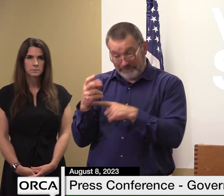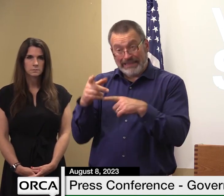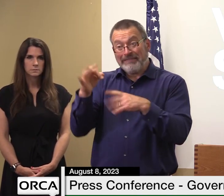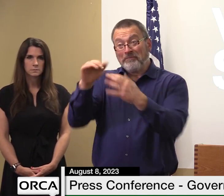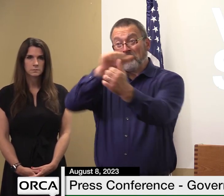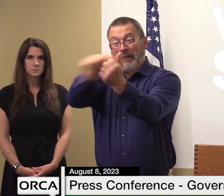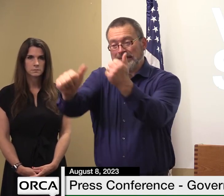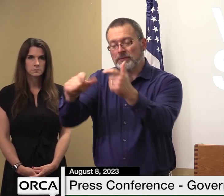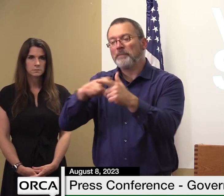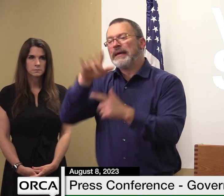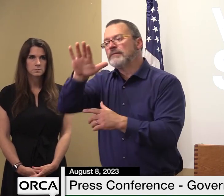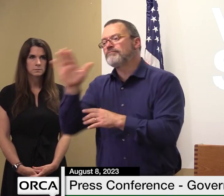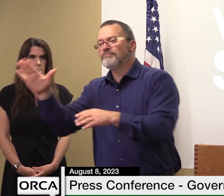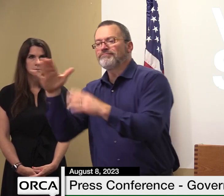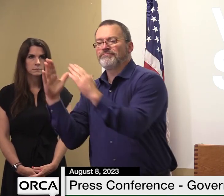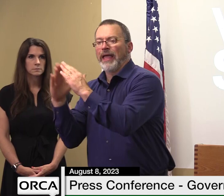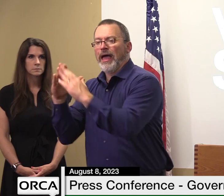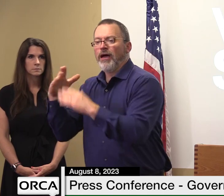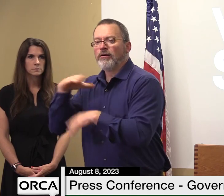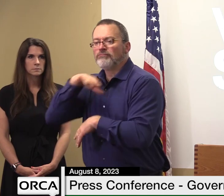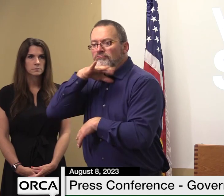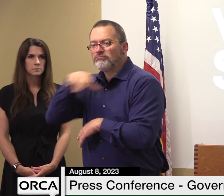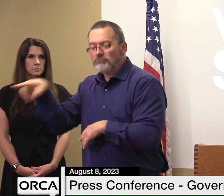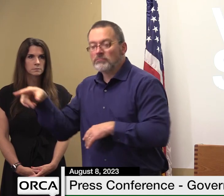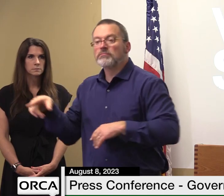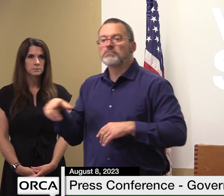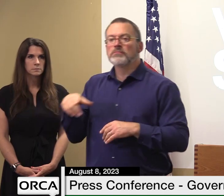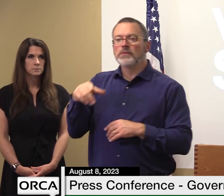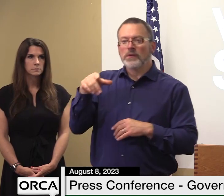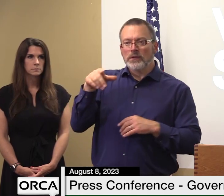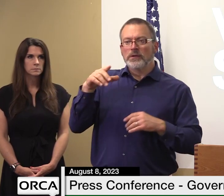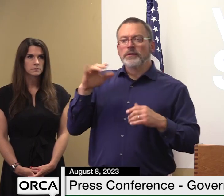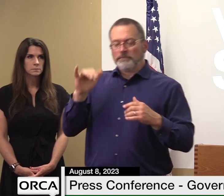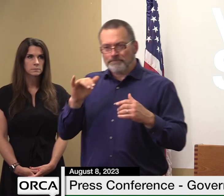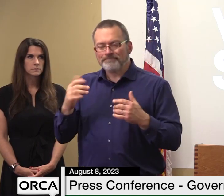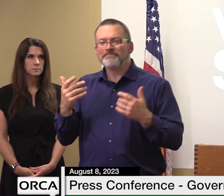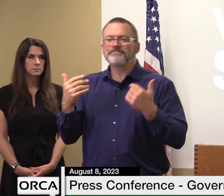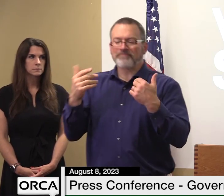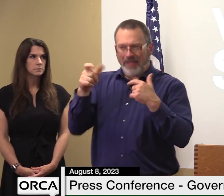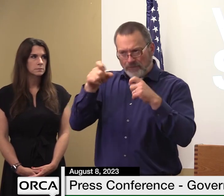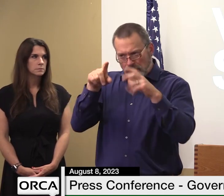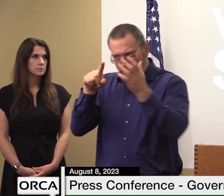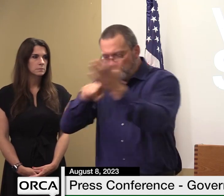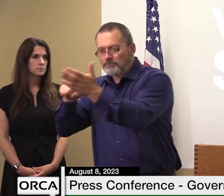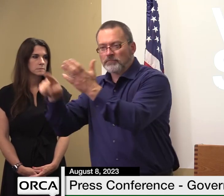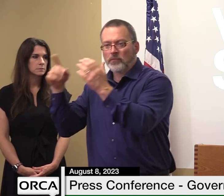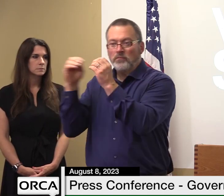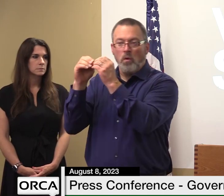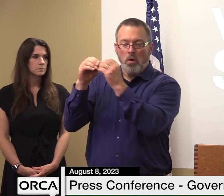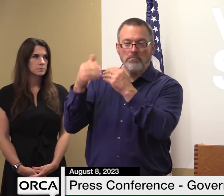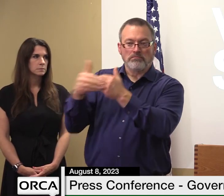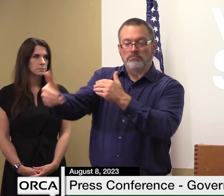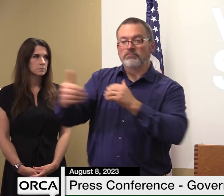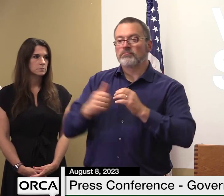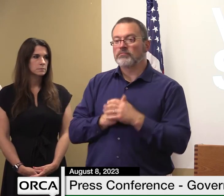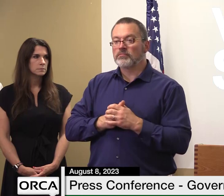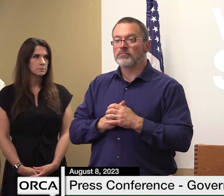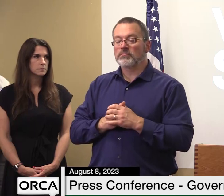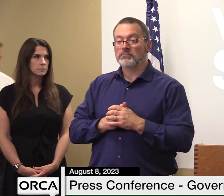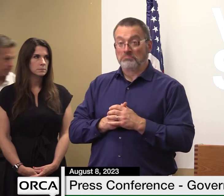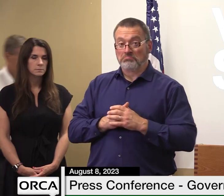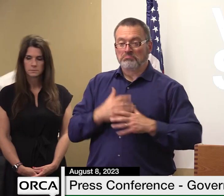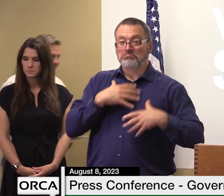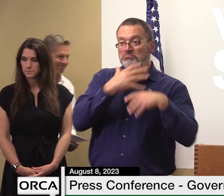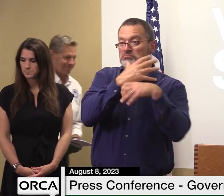of drop-off locations and dates for the seasonal collection events that's all for today i will turn things over to general